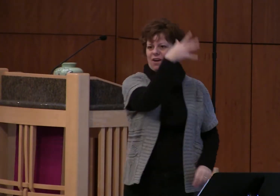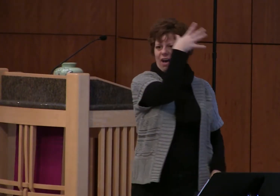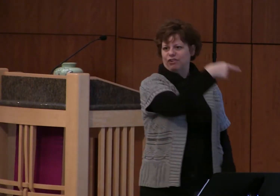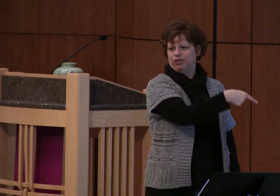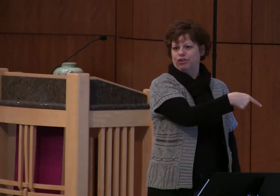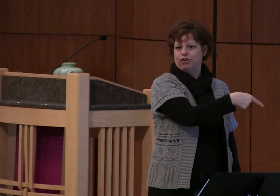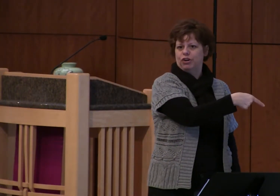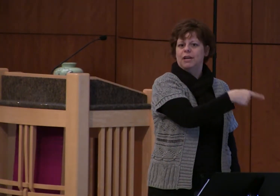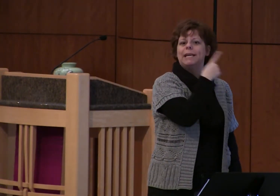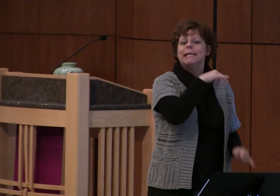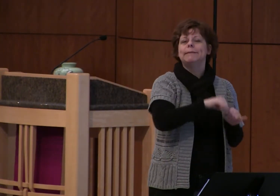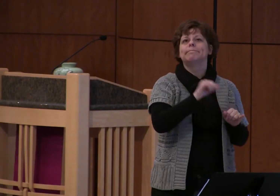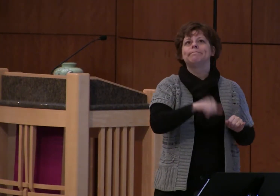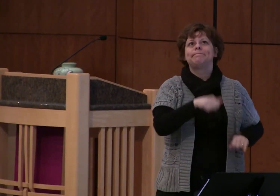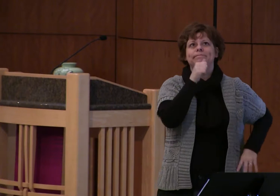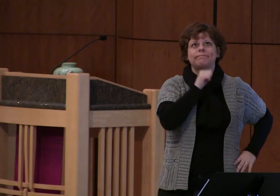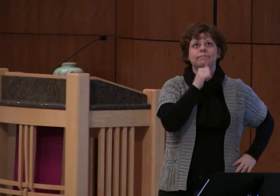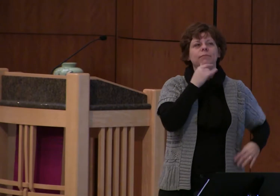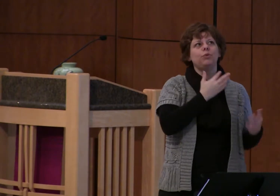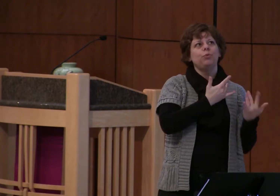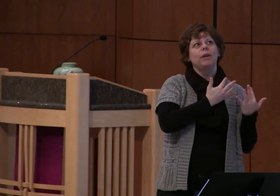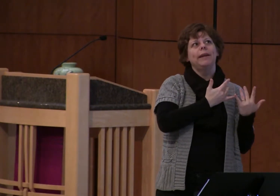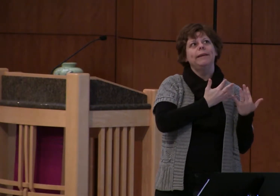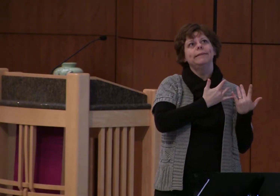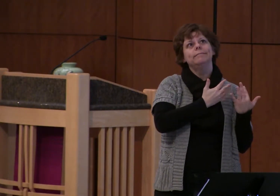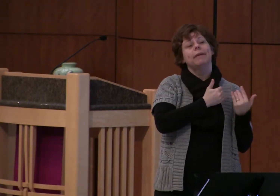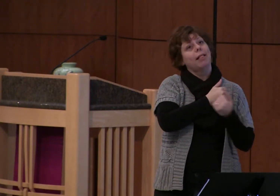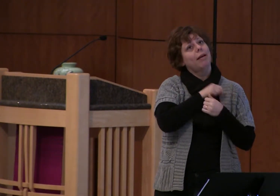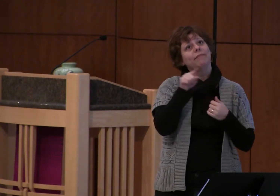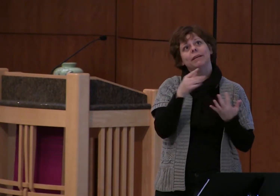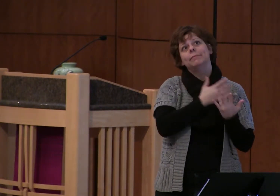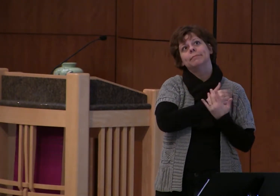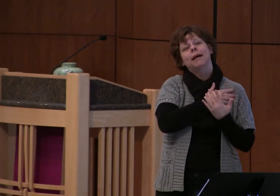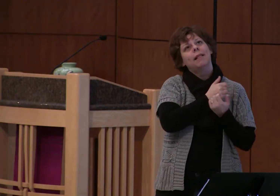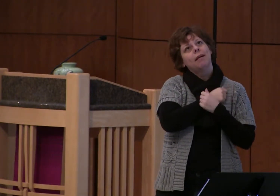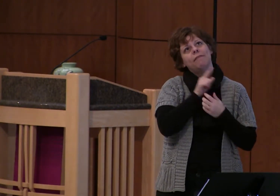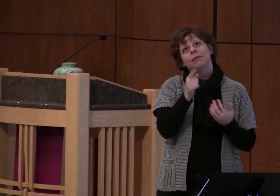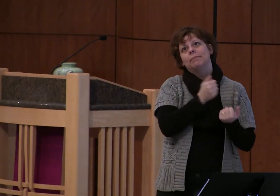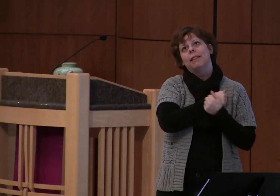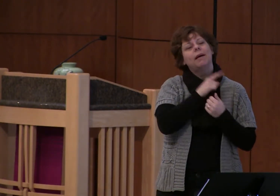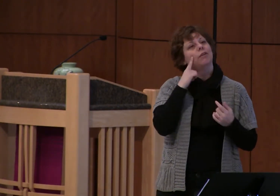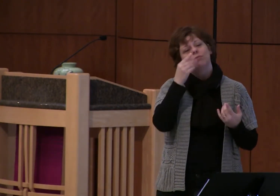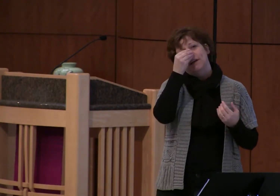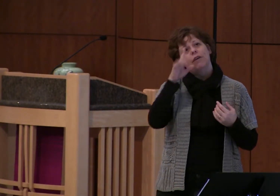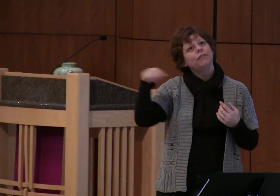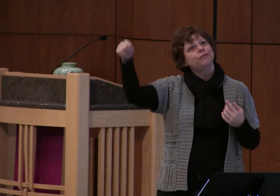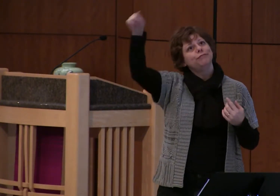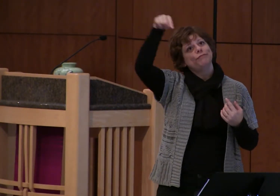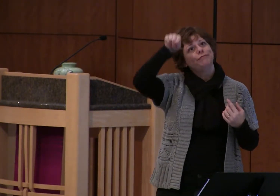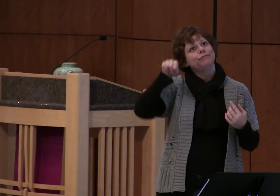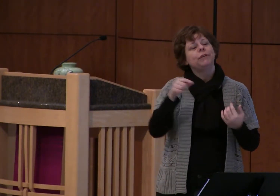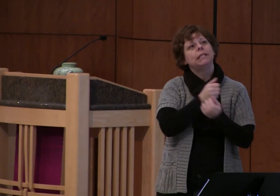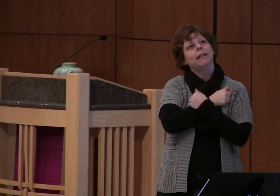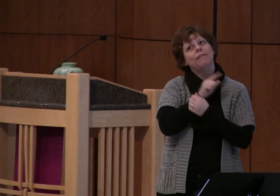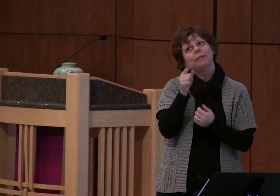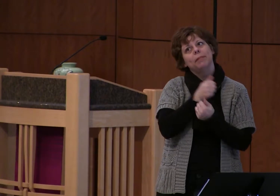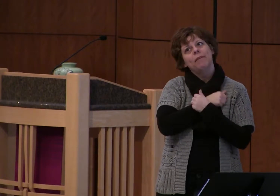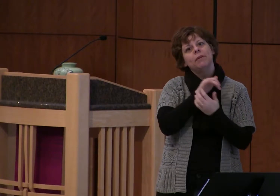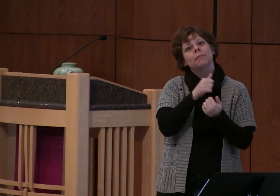testimony that he never stopped loving his way son and in fact enfolded his son back into